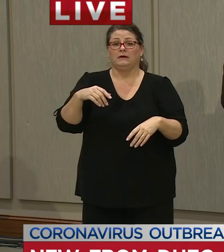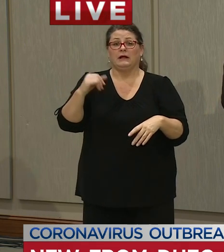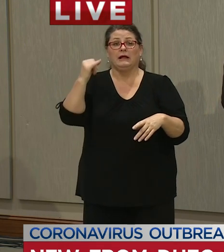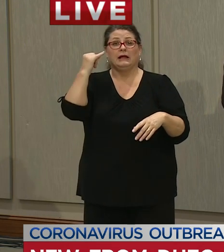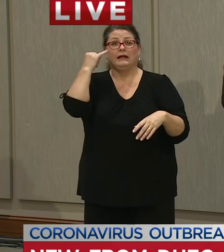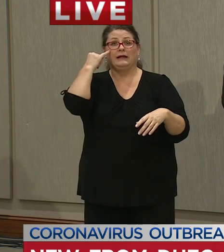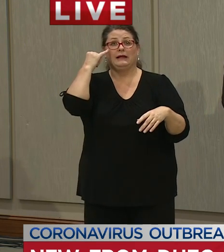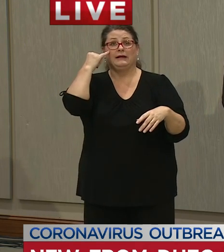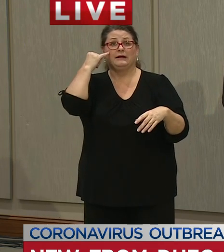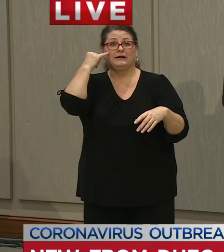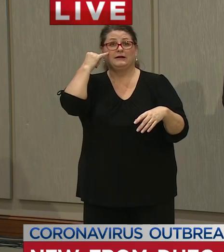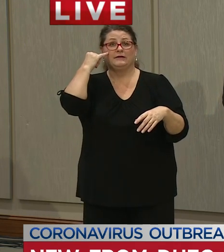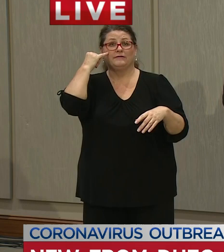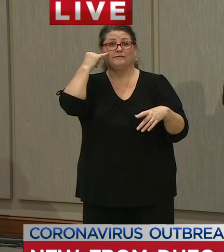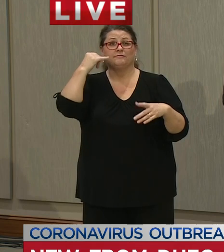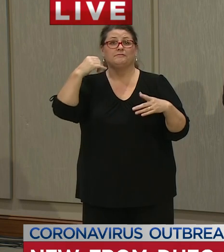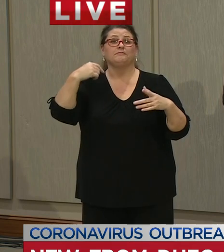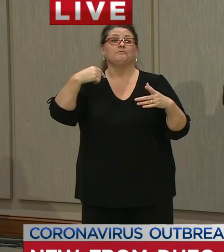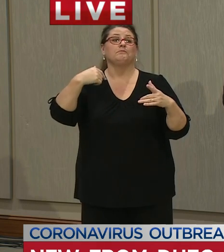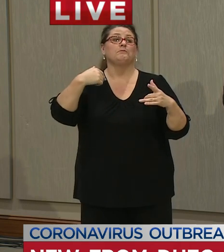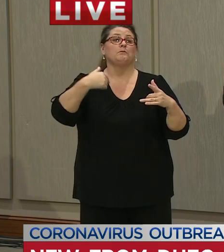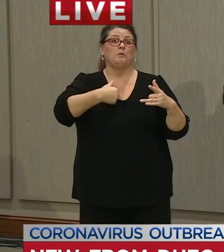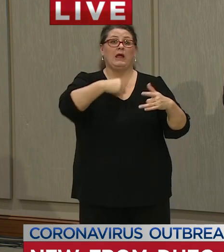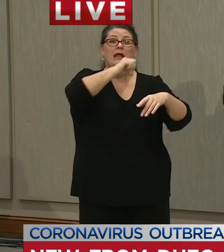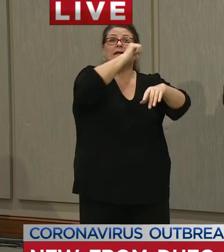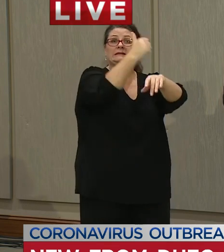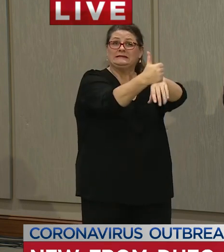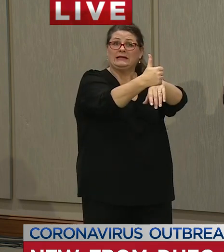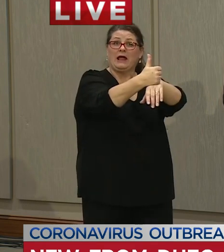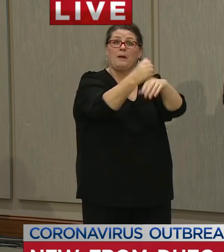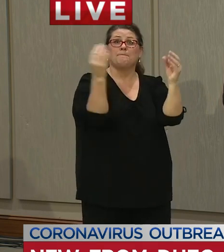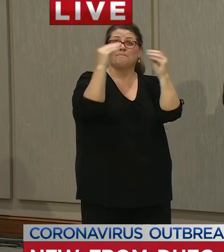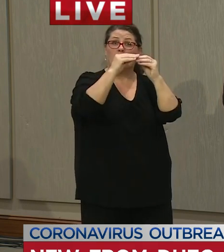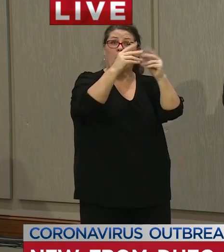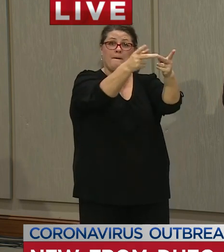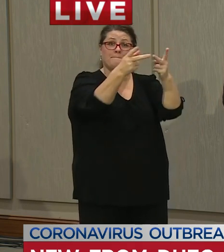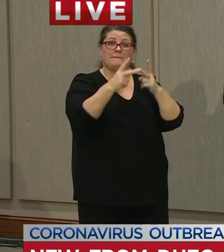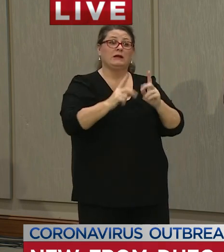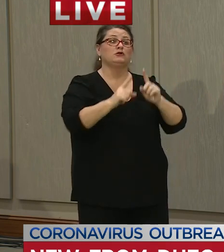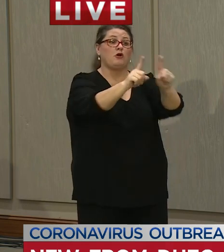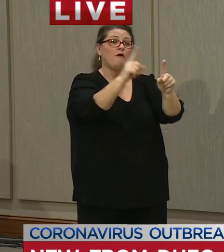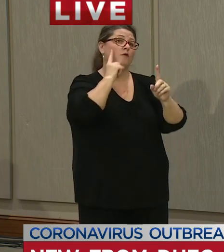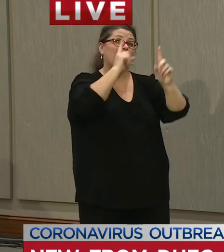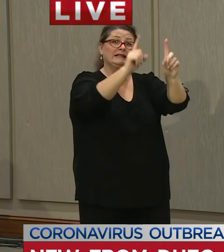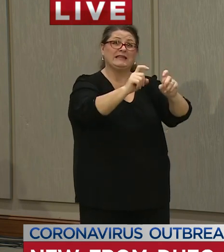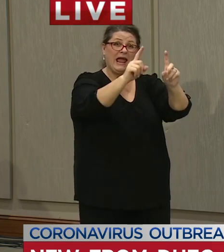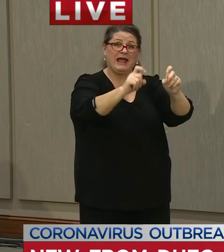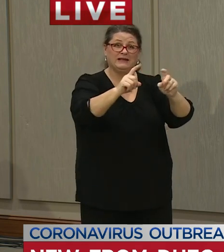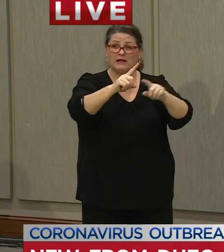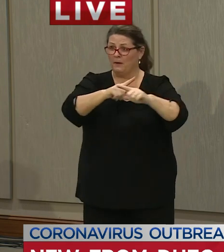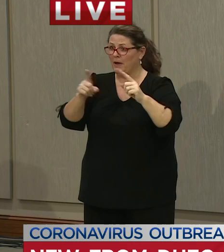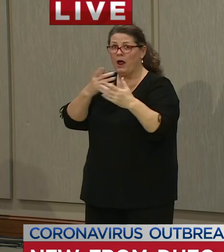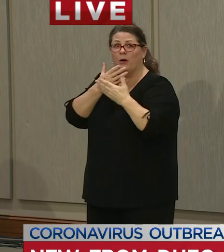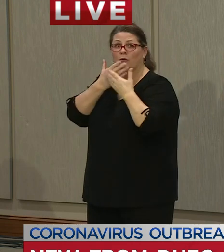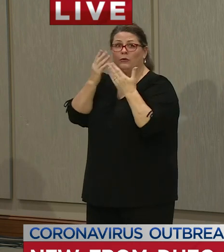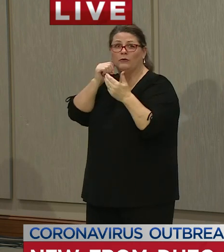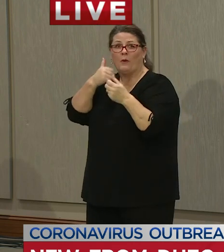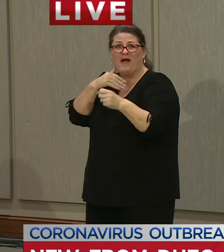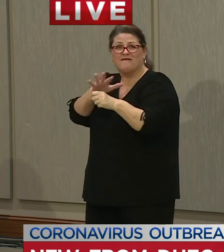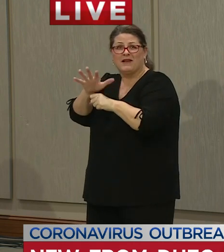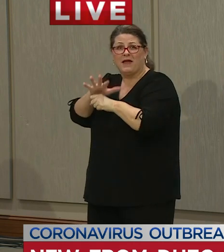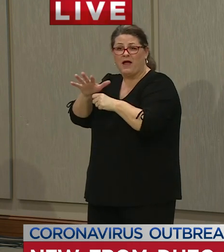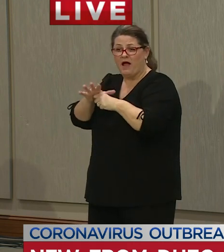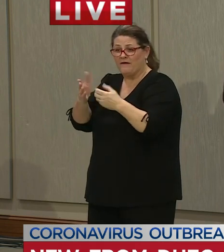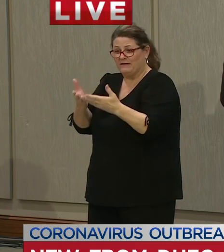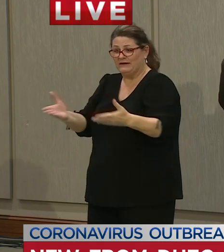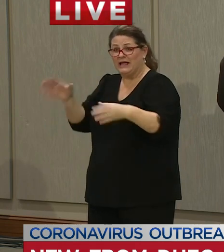established an increased number of testing sites but couldn't deliver on the testing supplies then we might fail to